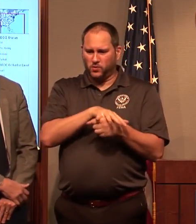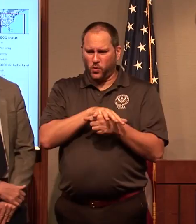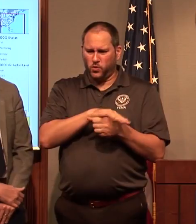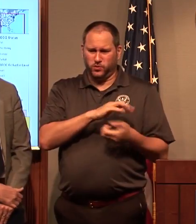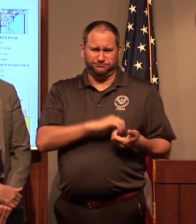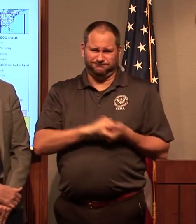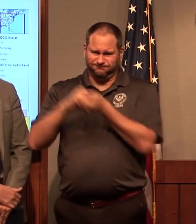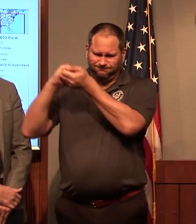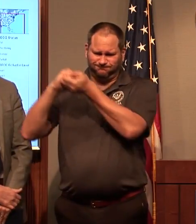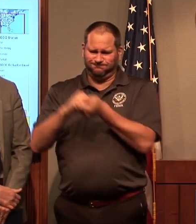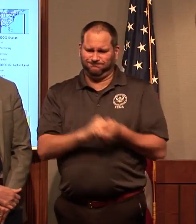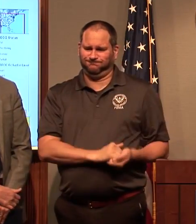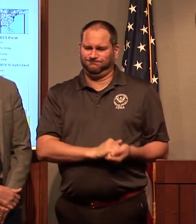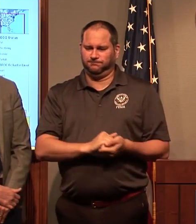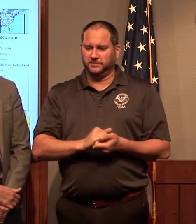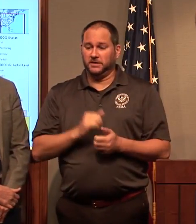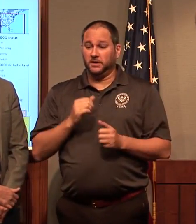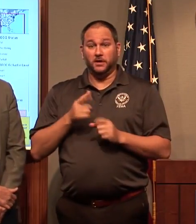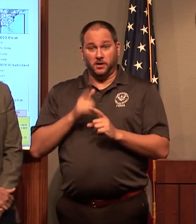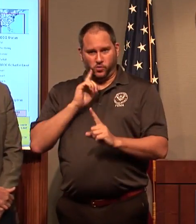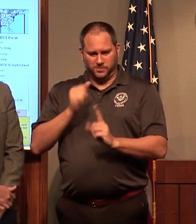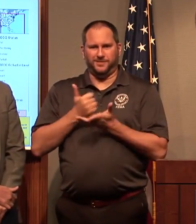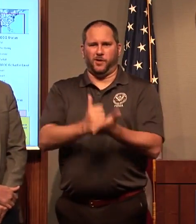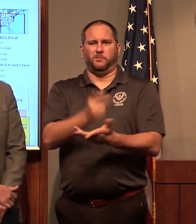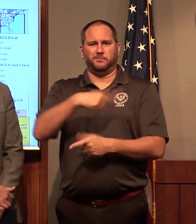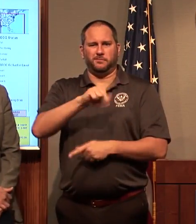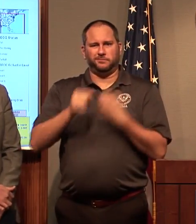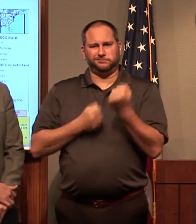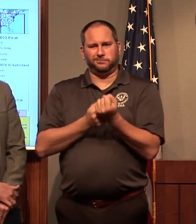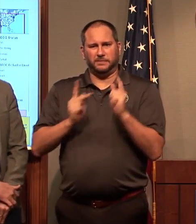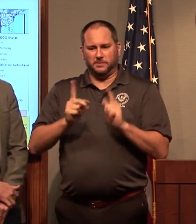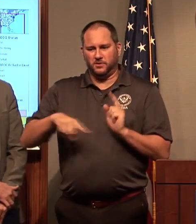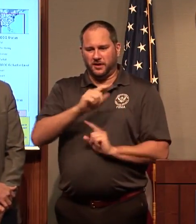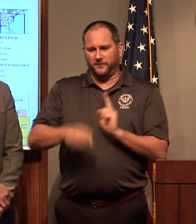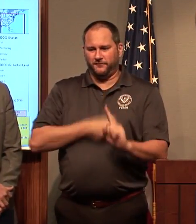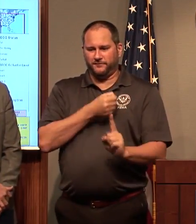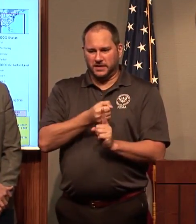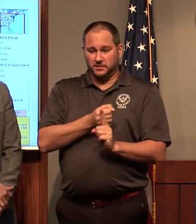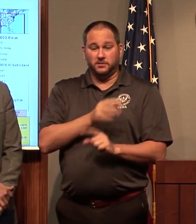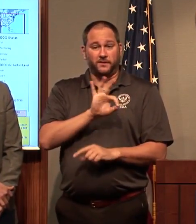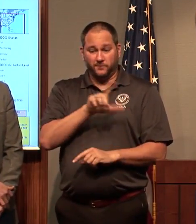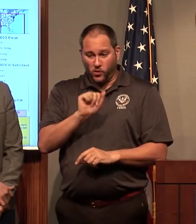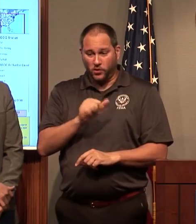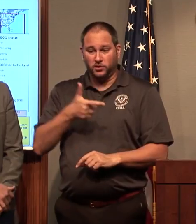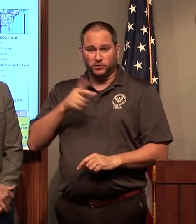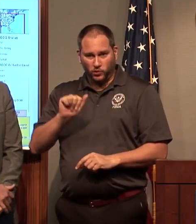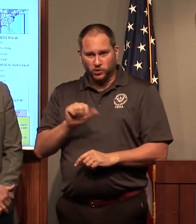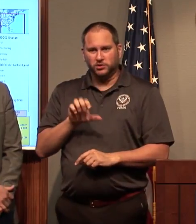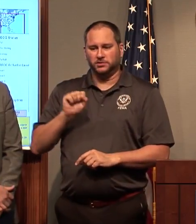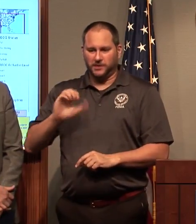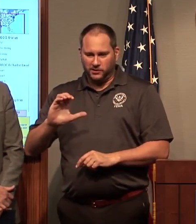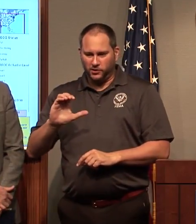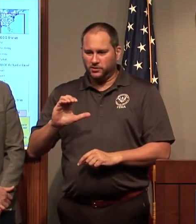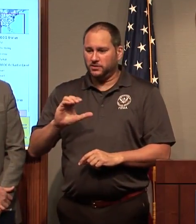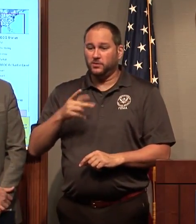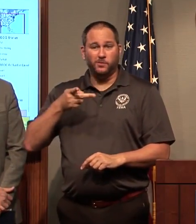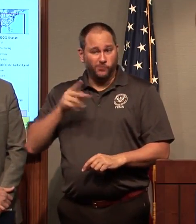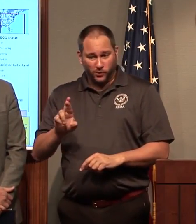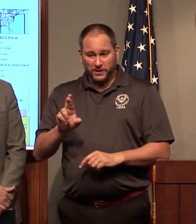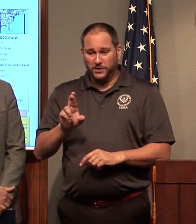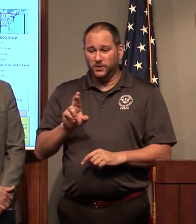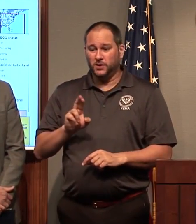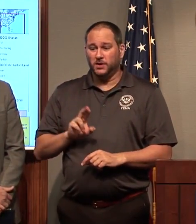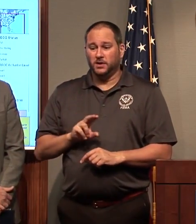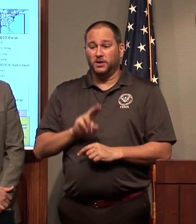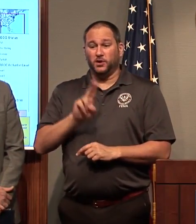the people affected by the storm. Whether you are in Florida, Georgia, South Carolina, Puerto Rico, or the U.S.